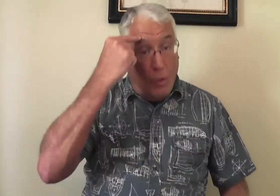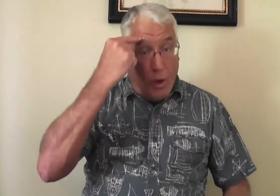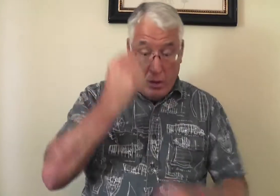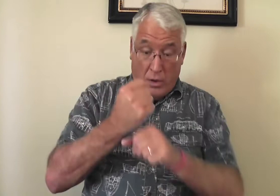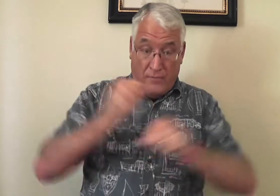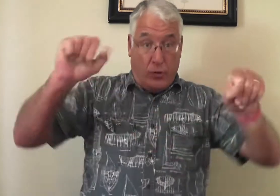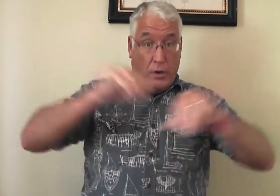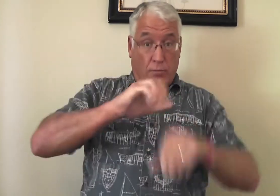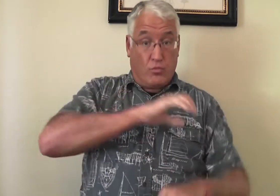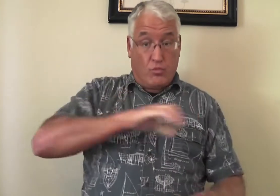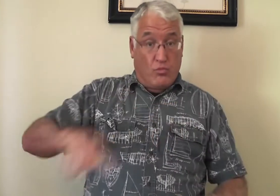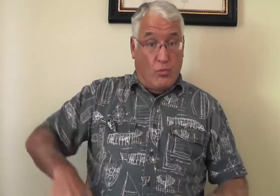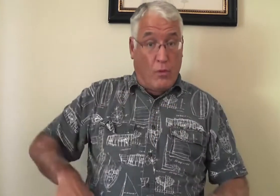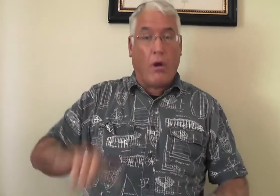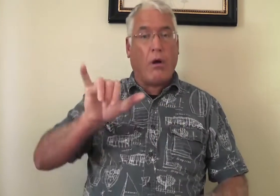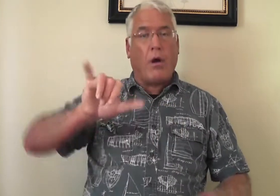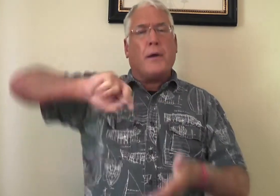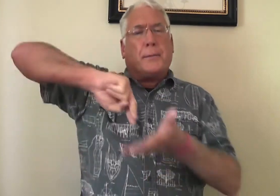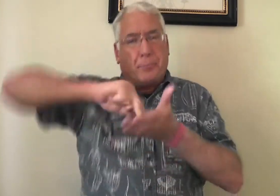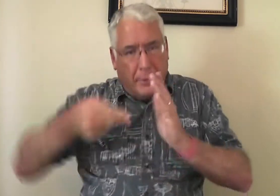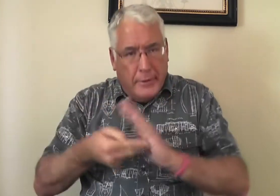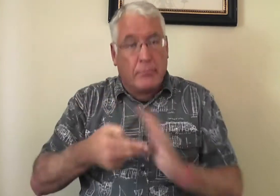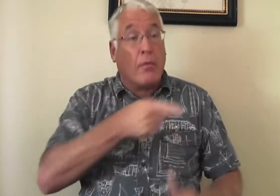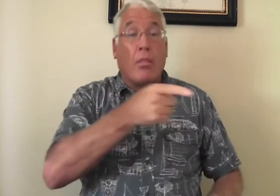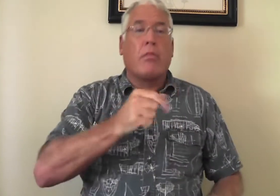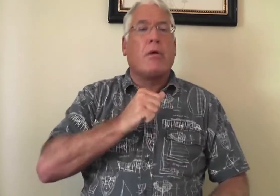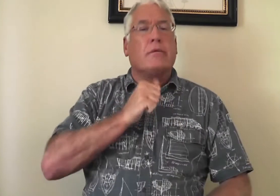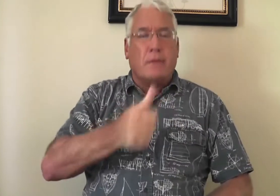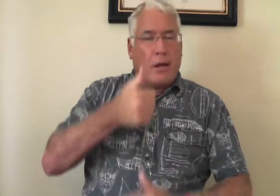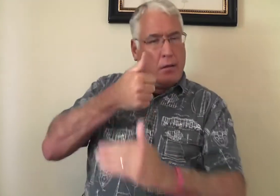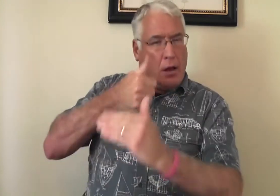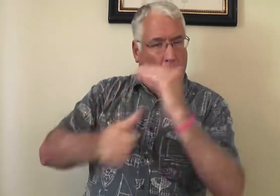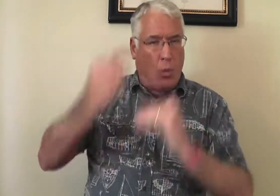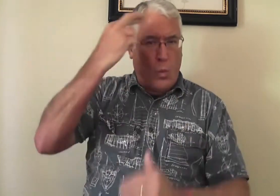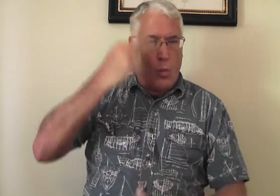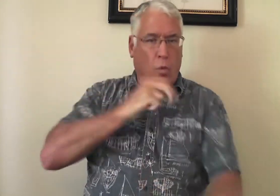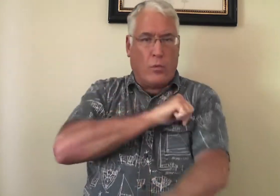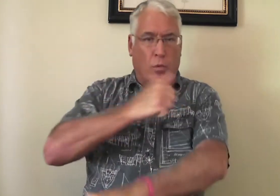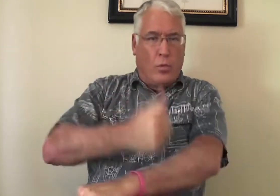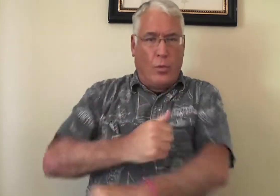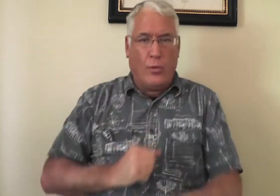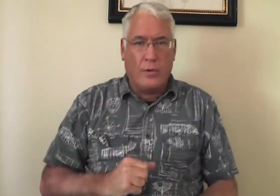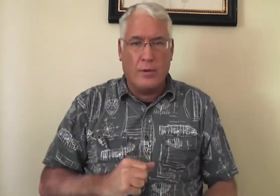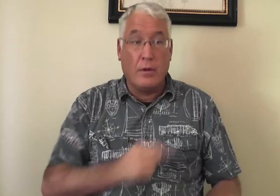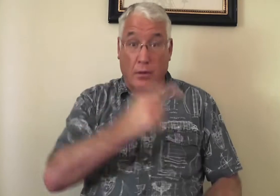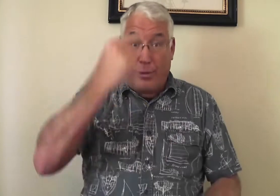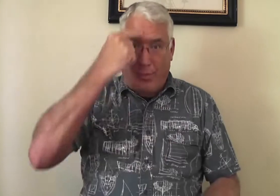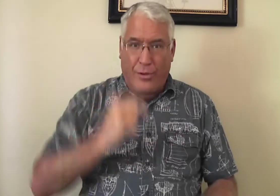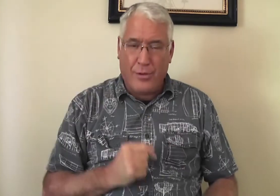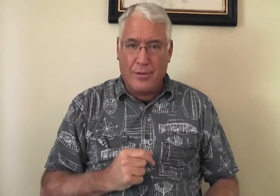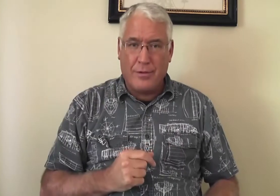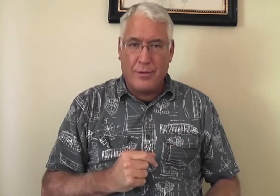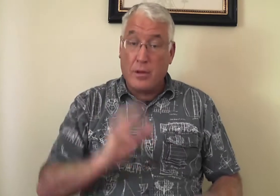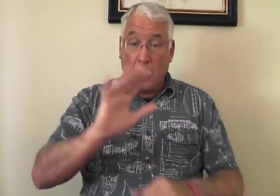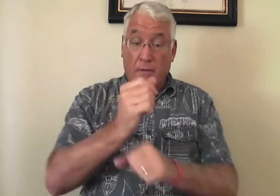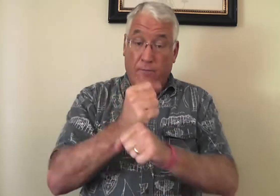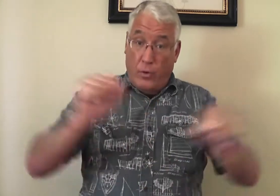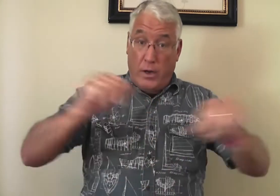Well, they thought that salvation in Christ meant that they were not under the civil authorities. That's what they